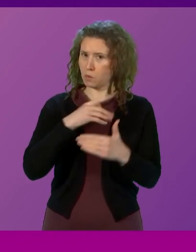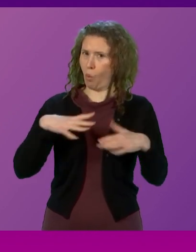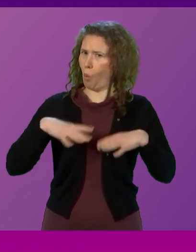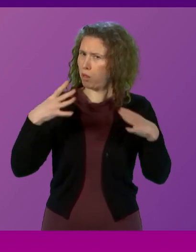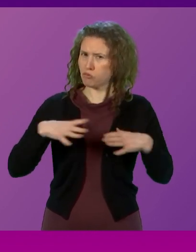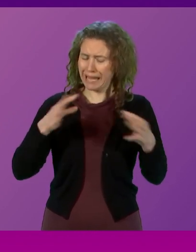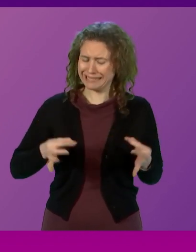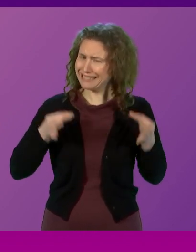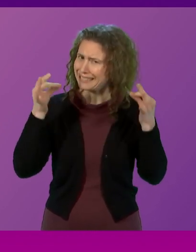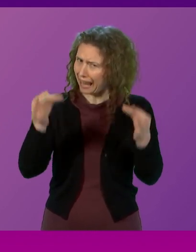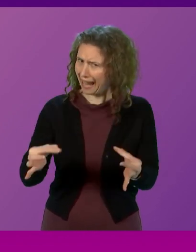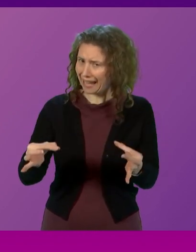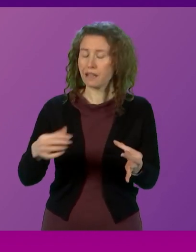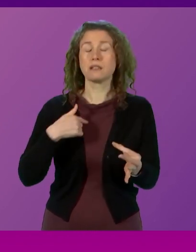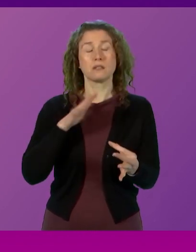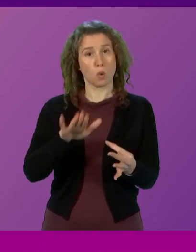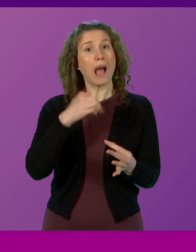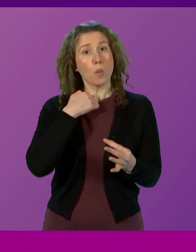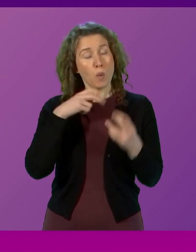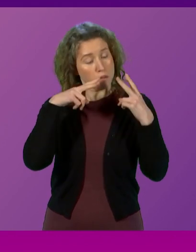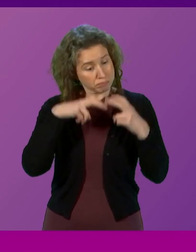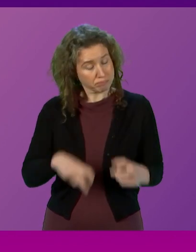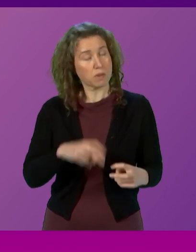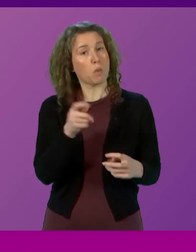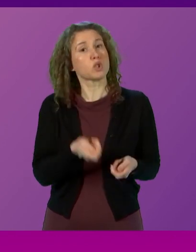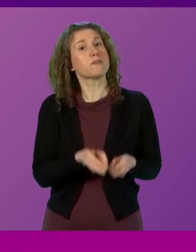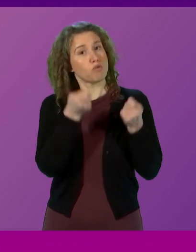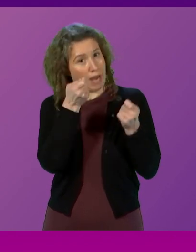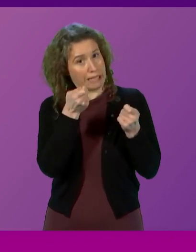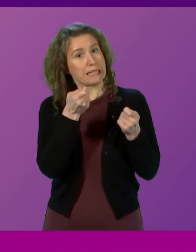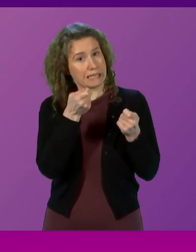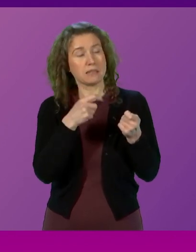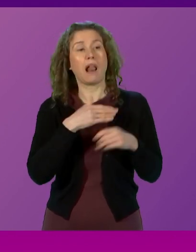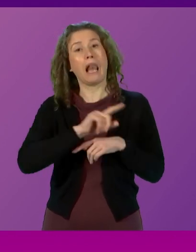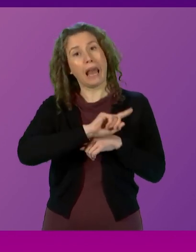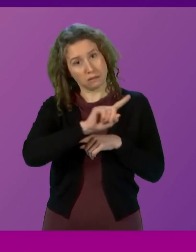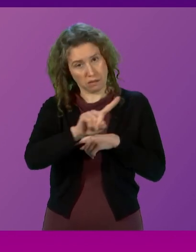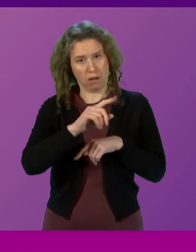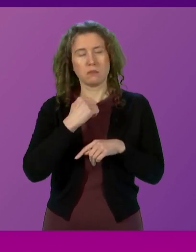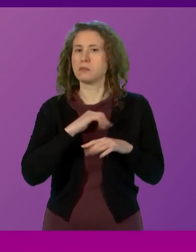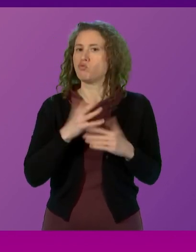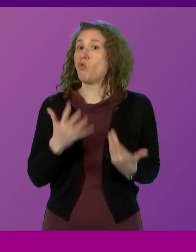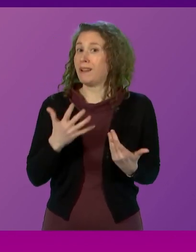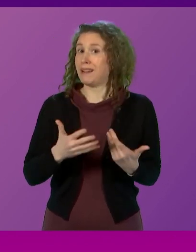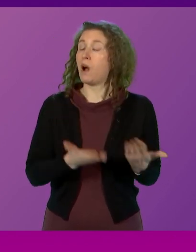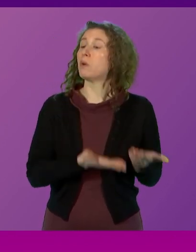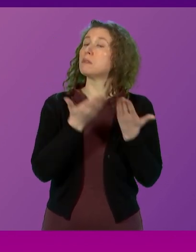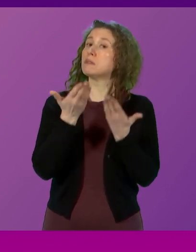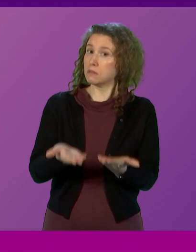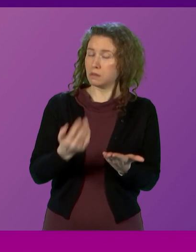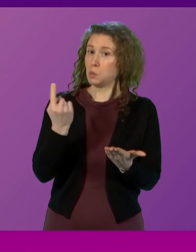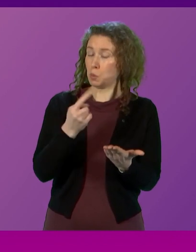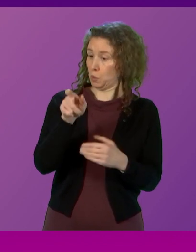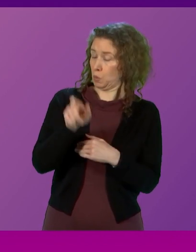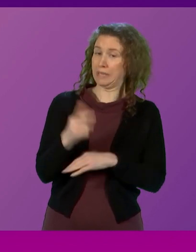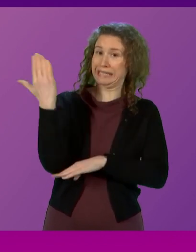we have already experienced, I will look into the matters that Mr Fraser has raised at a later point. The next item of business